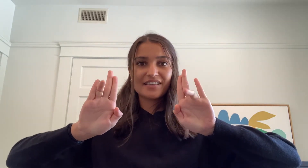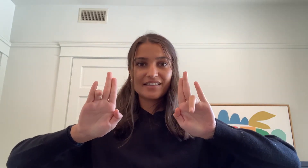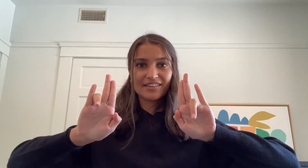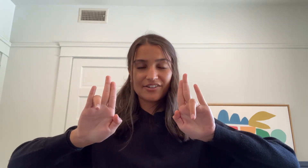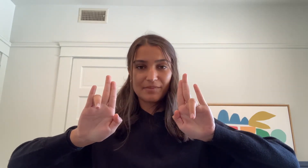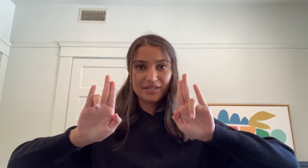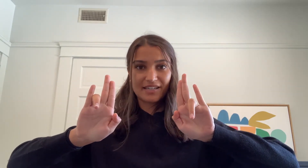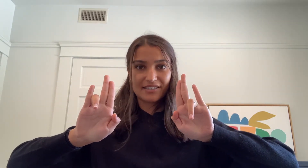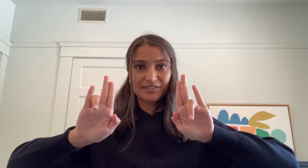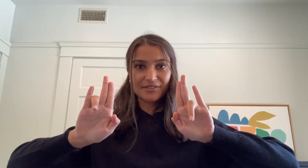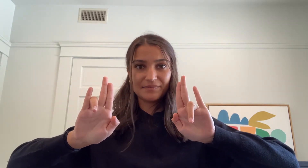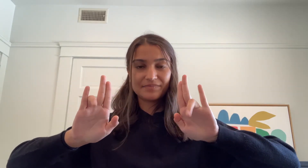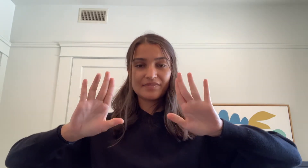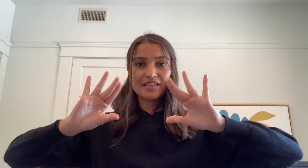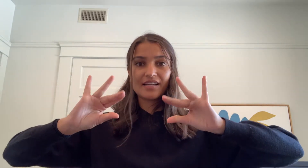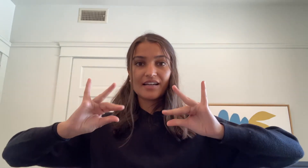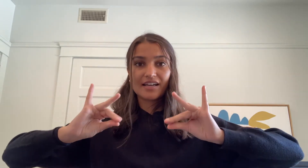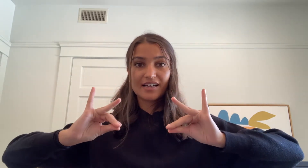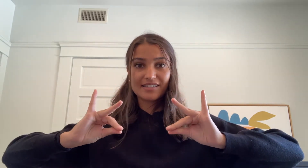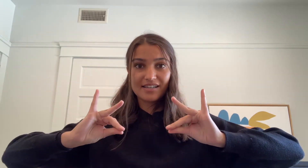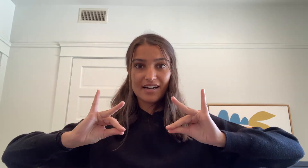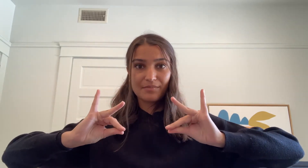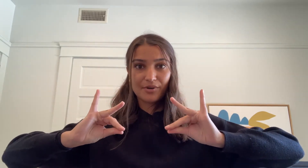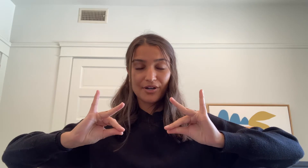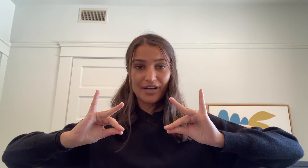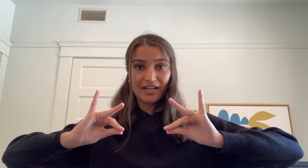Tri Patako, Kachaka Mukoha,